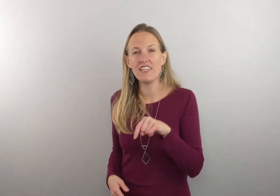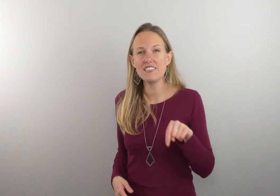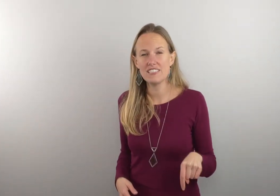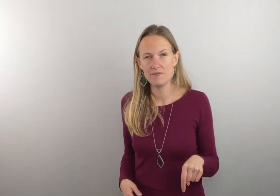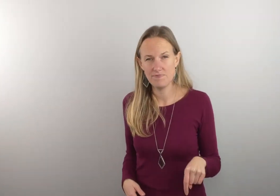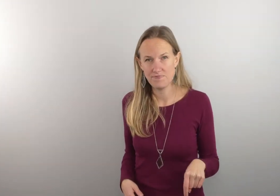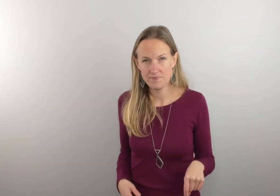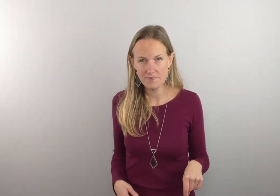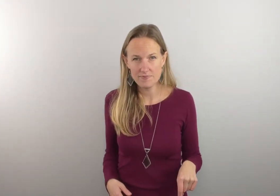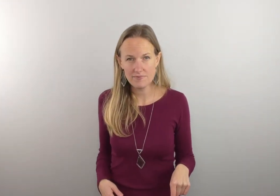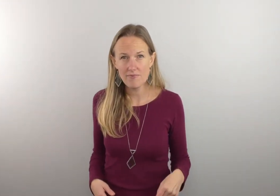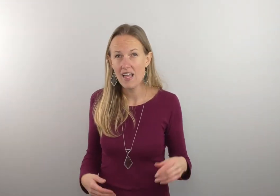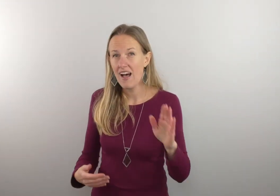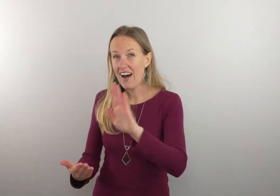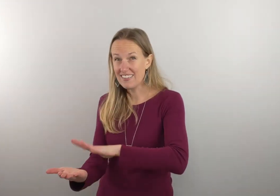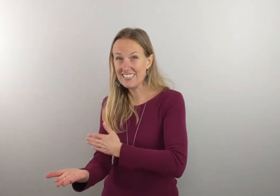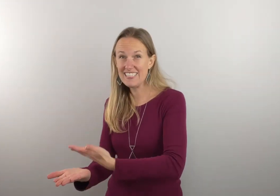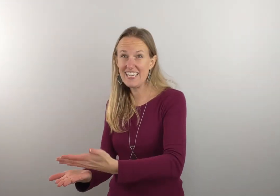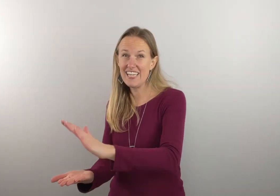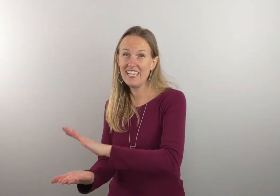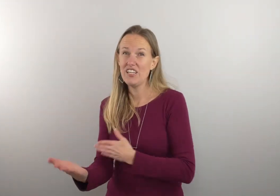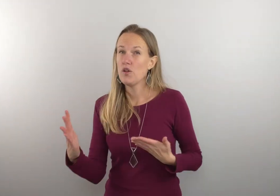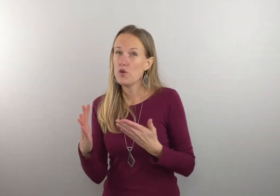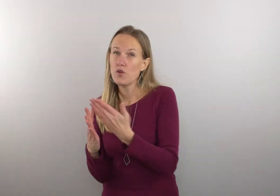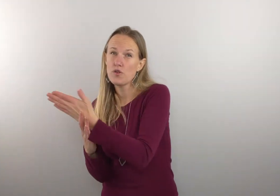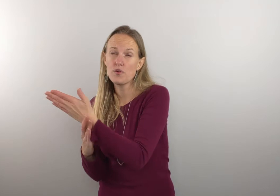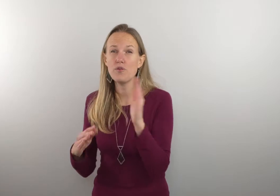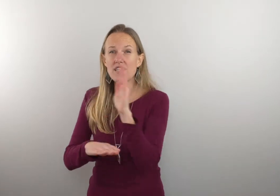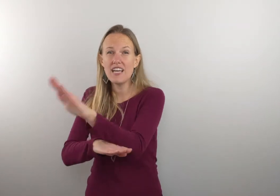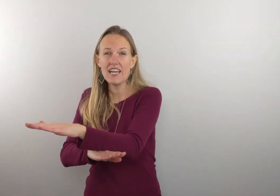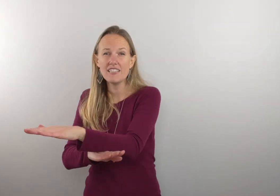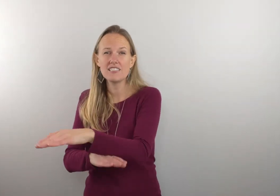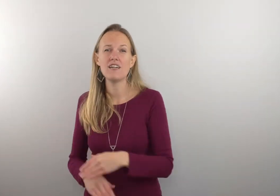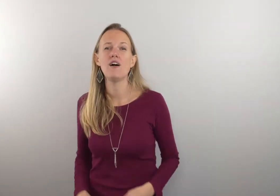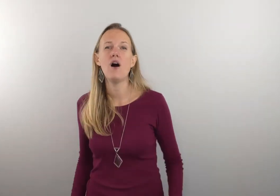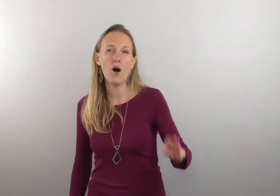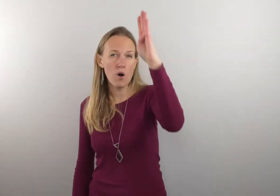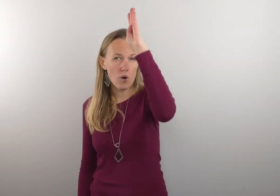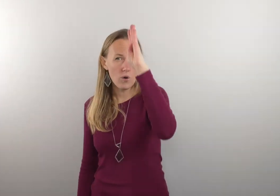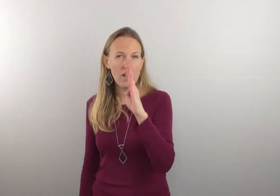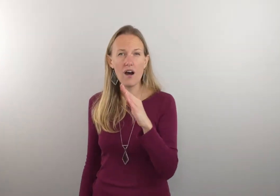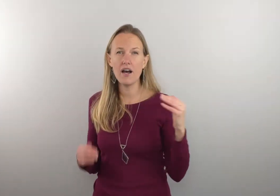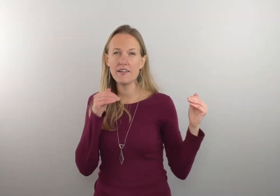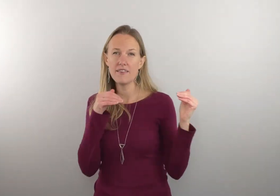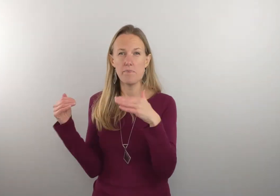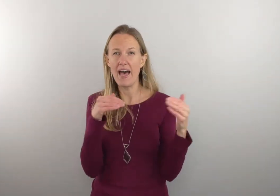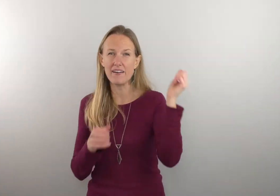I'll sing through the night oh God the battle